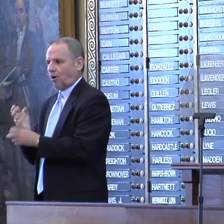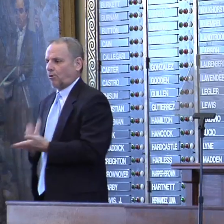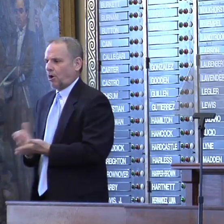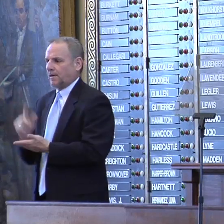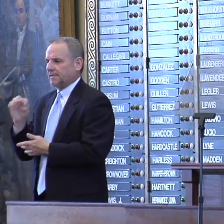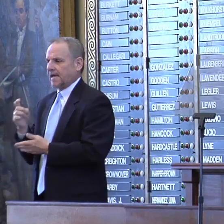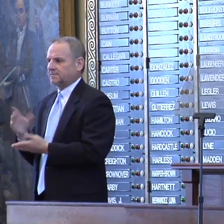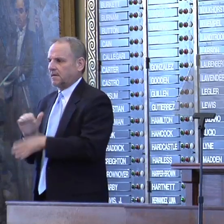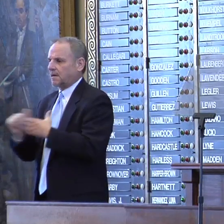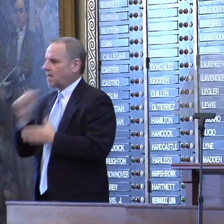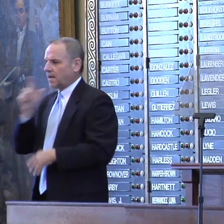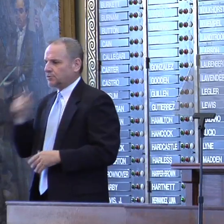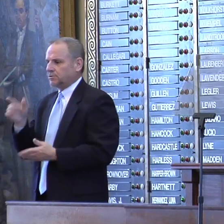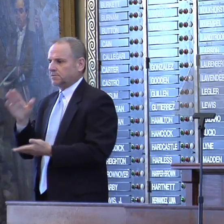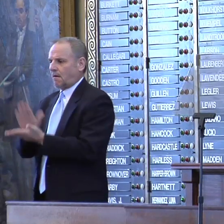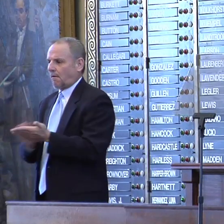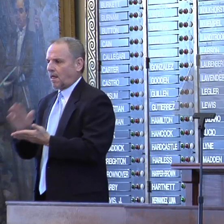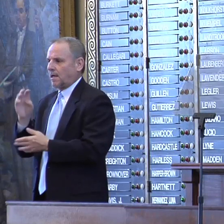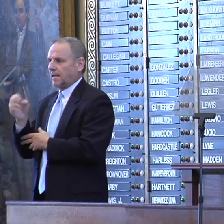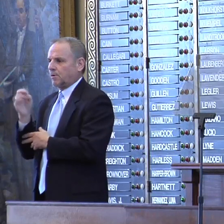dollars, not just college enrollment.